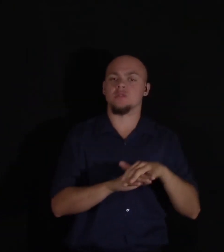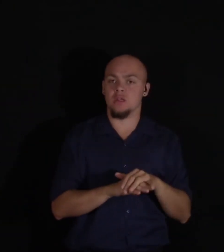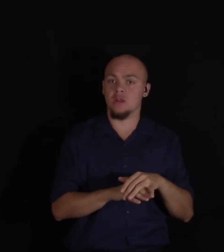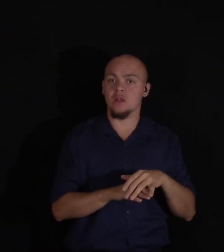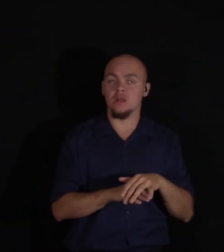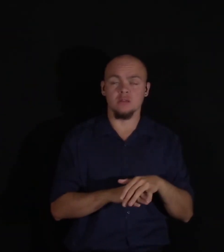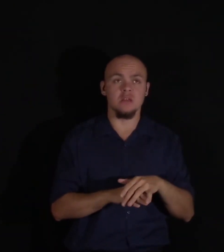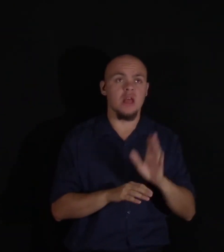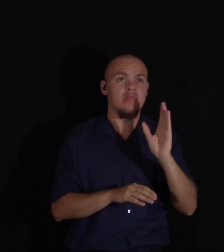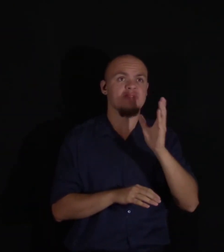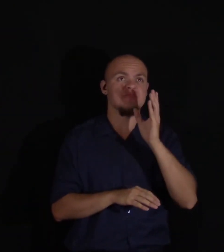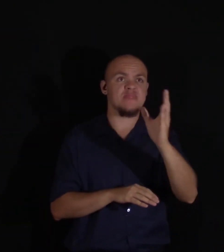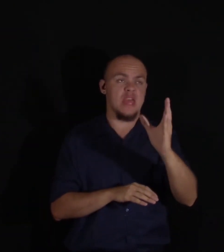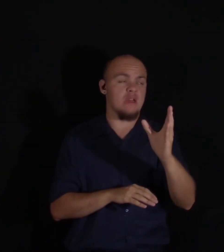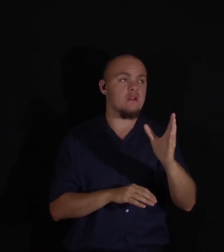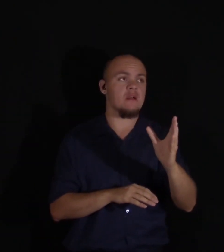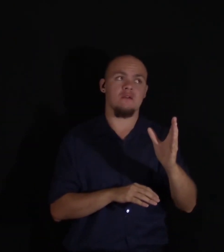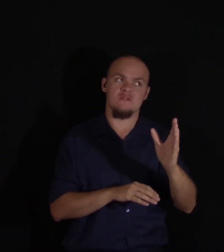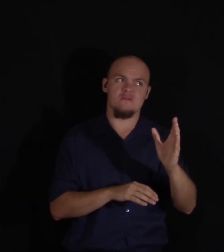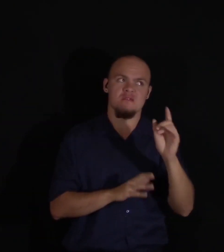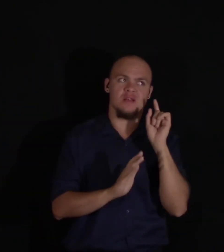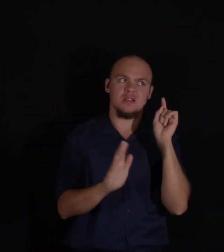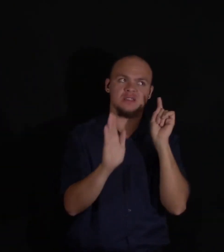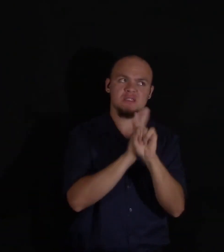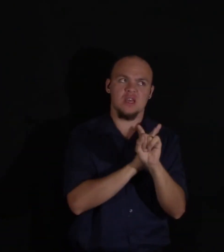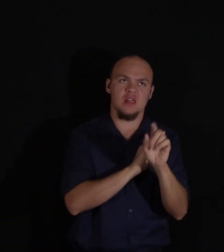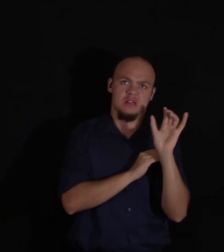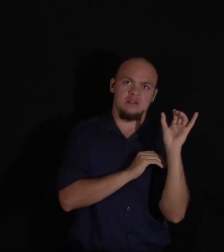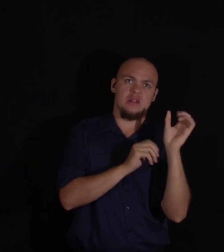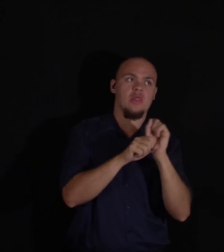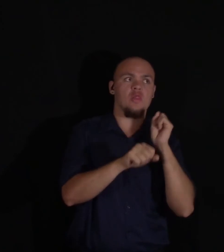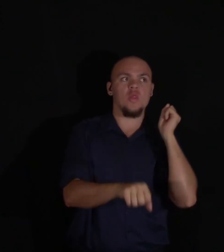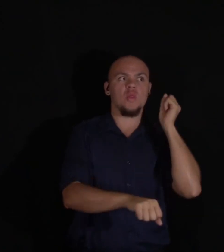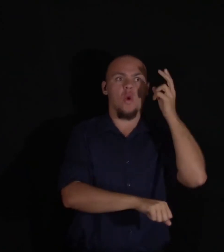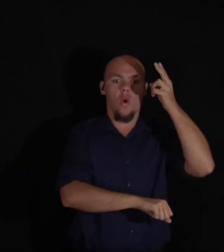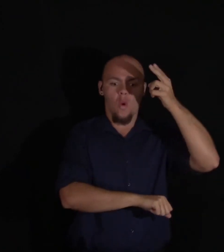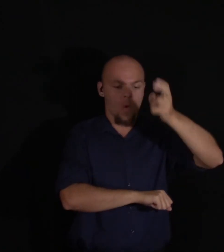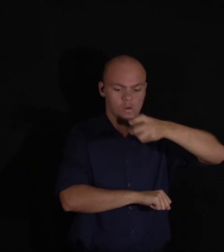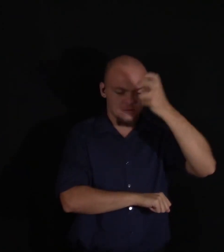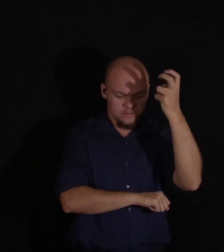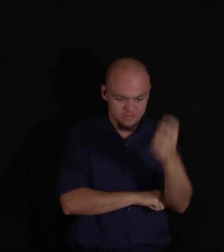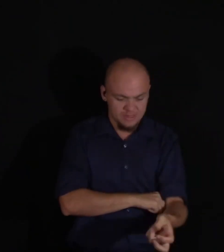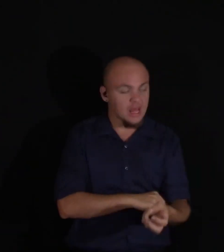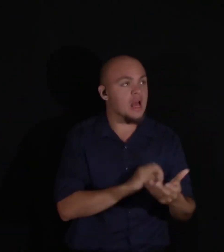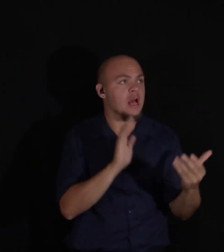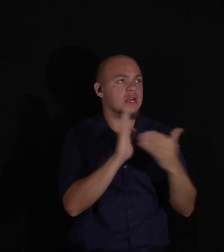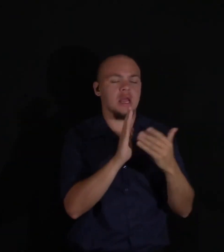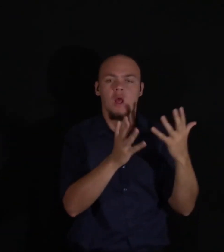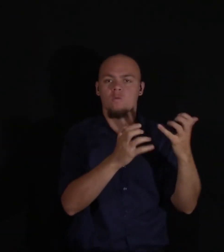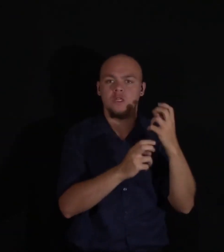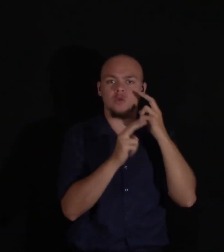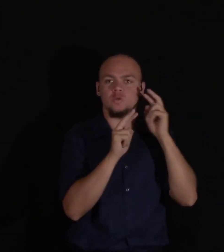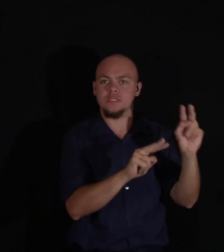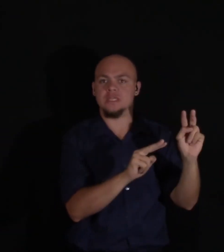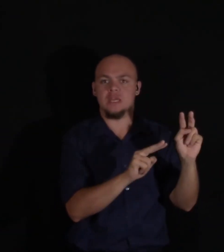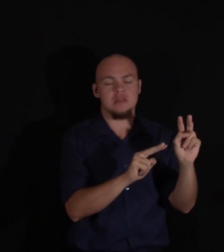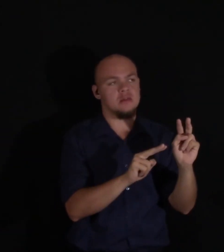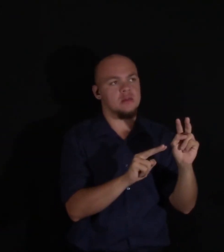there have precipitated him to their base. I wished to see him again, that I might wreak the utmost